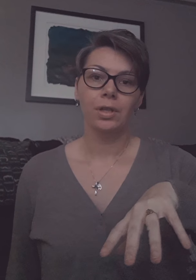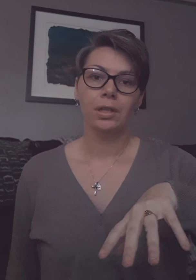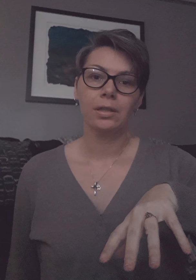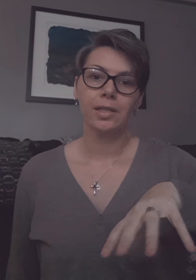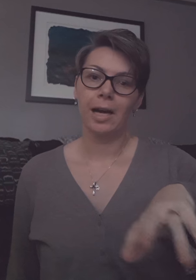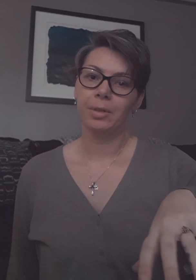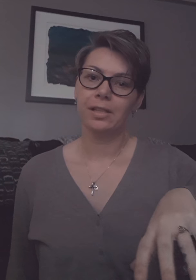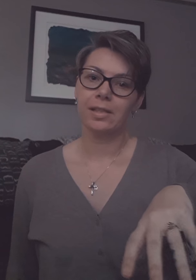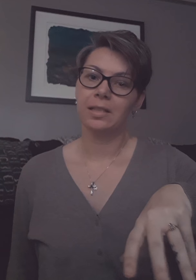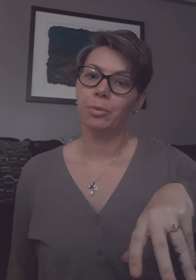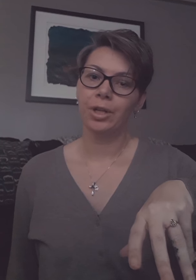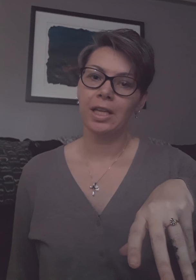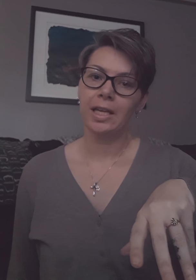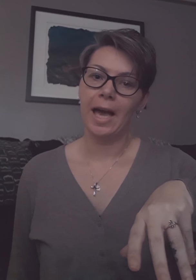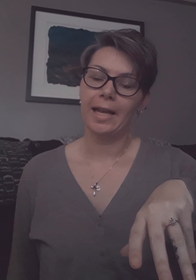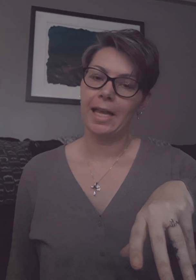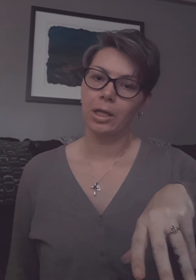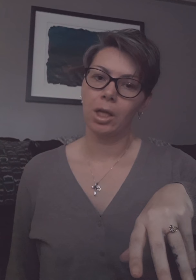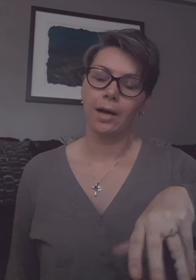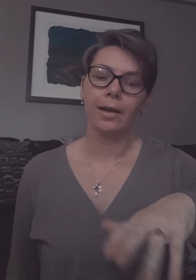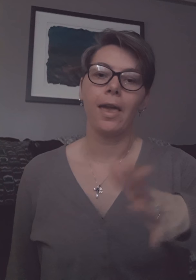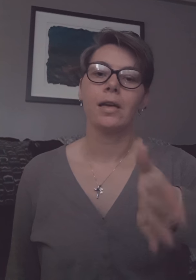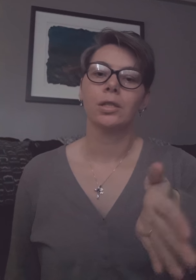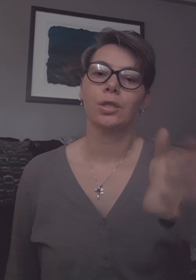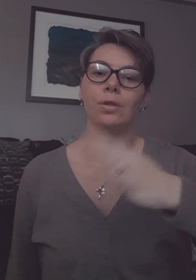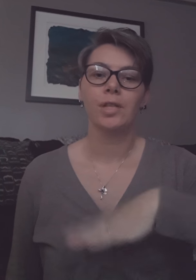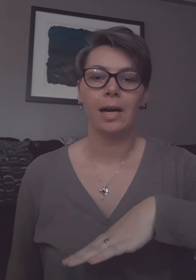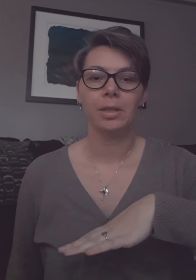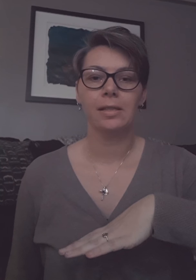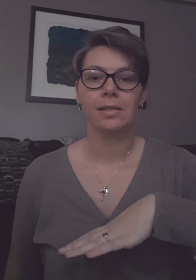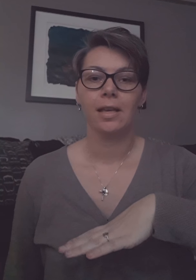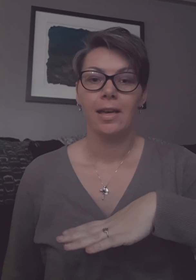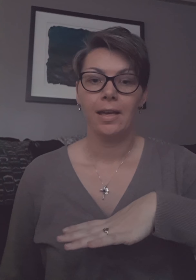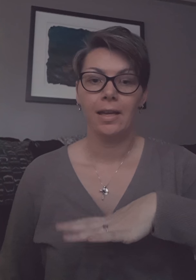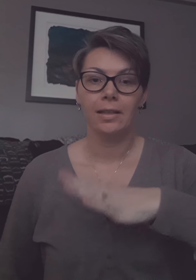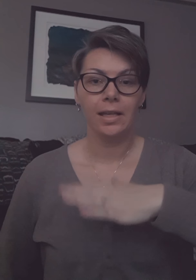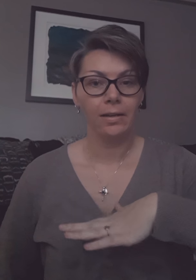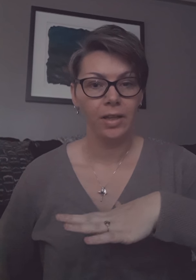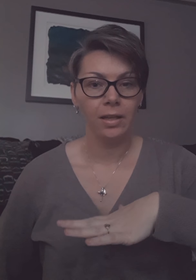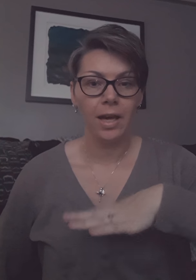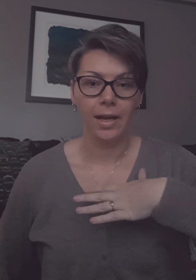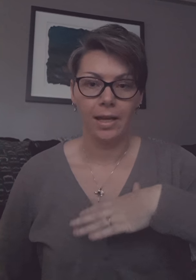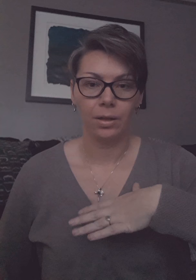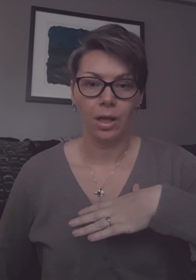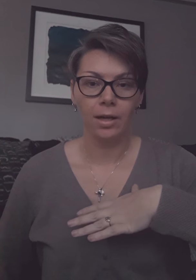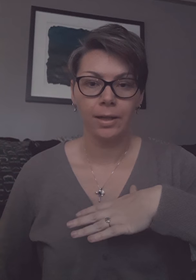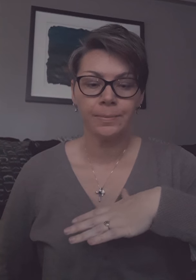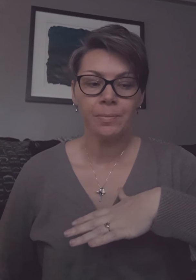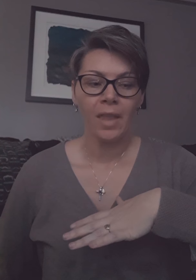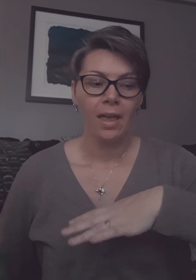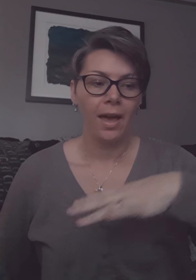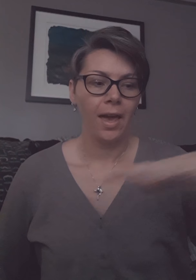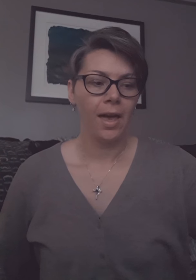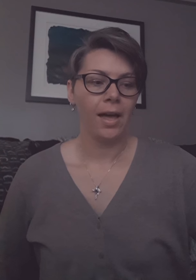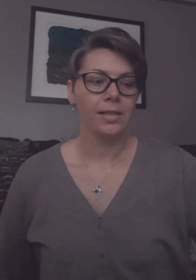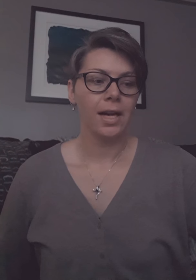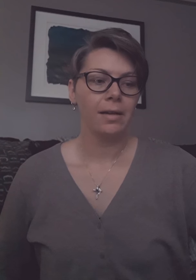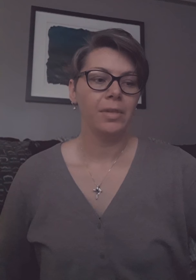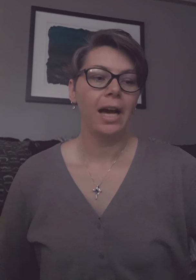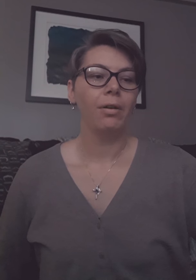tablets in the morning at eight o'clock and two tablets in the evening at eight o'clock and I am now